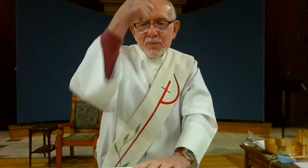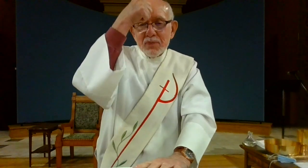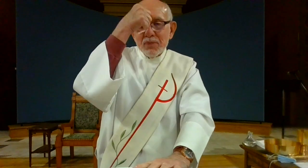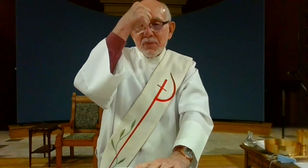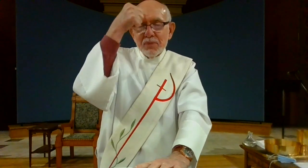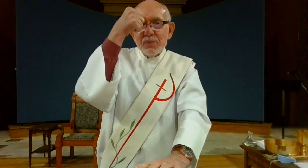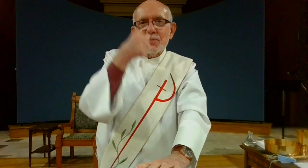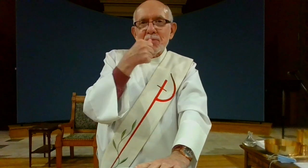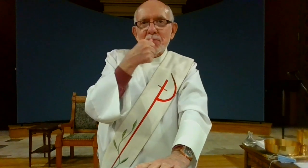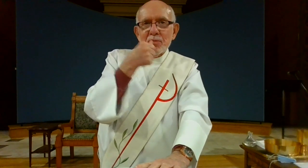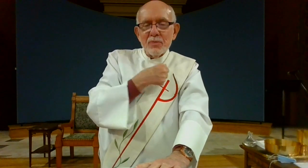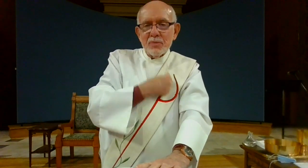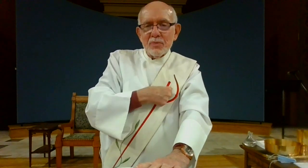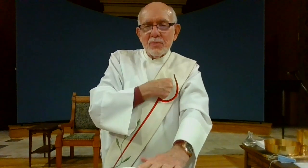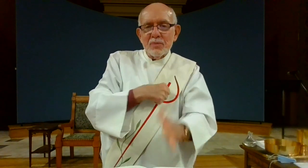Glory to you O Lord